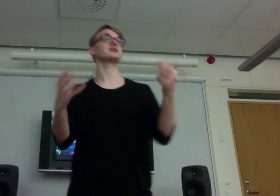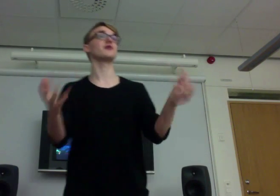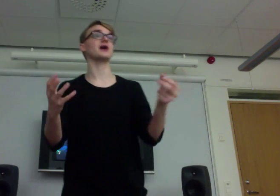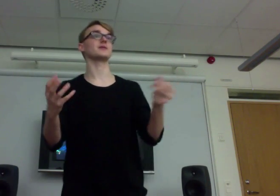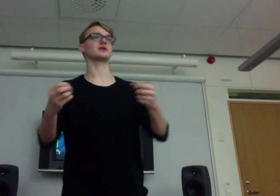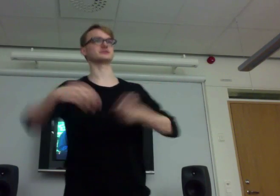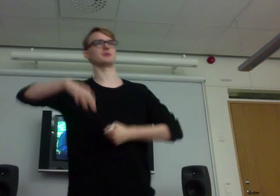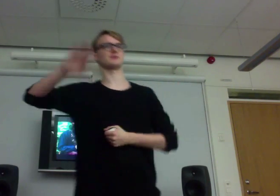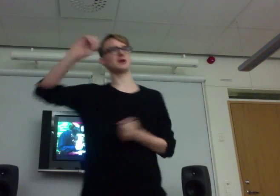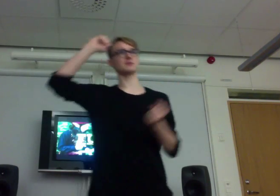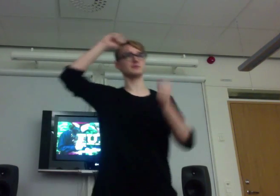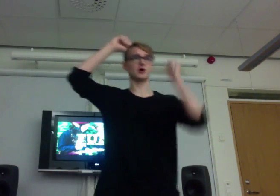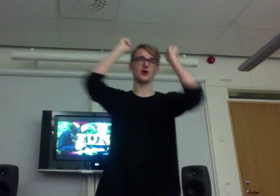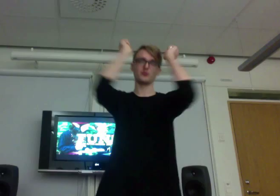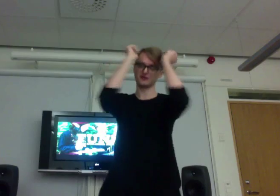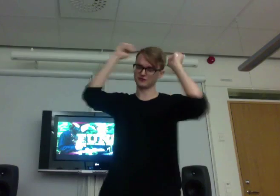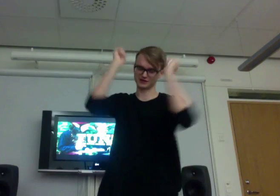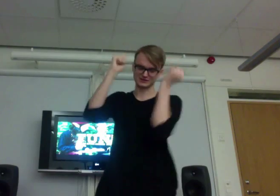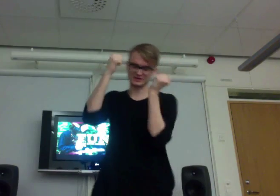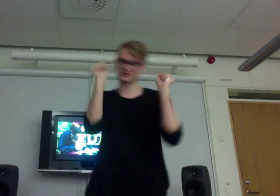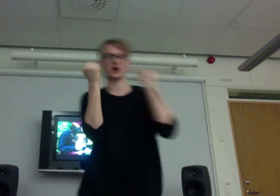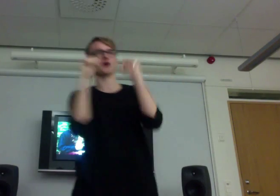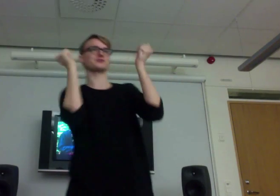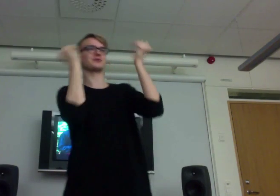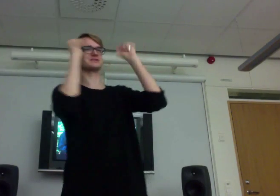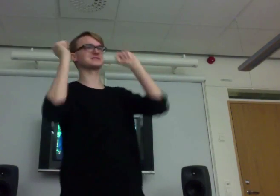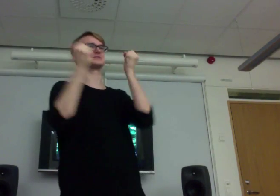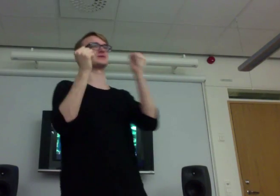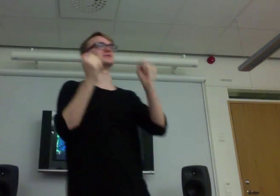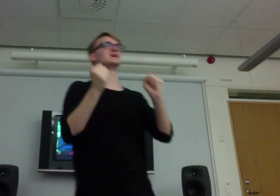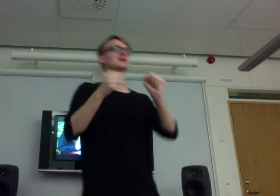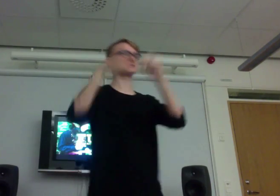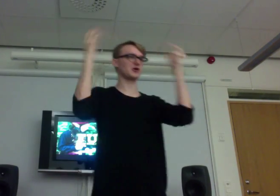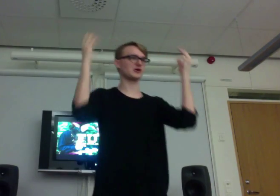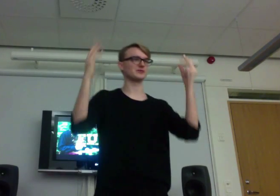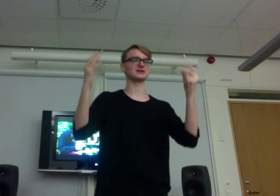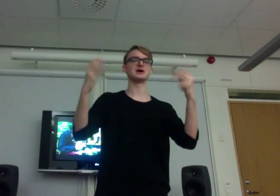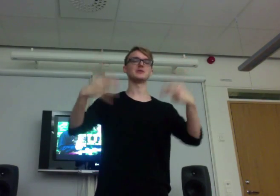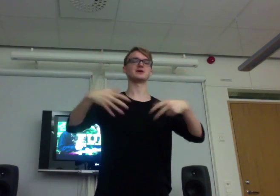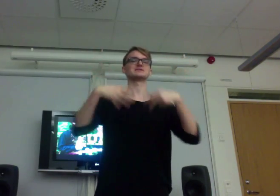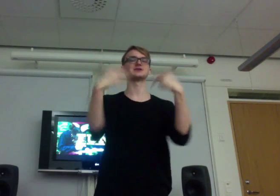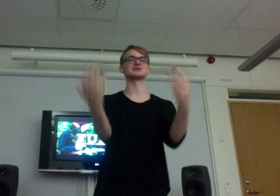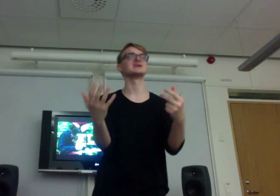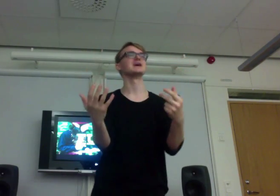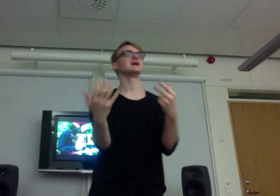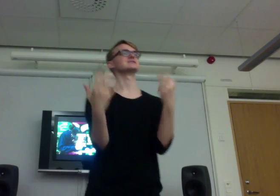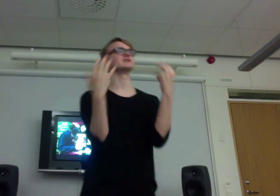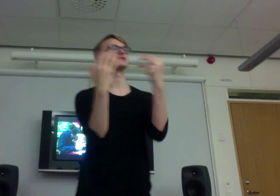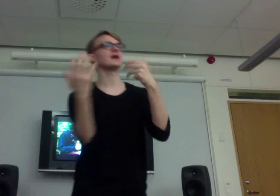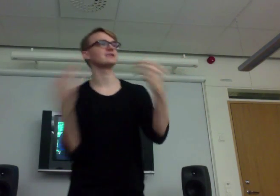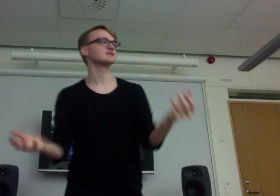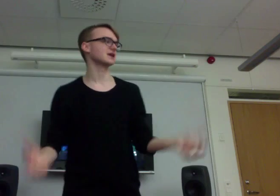cry because, like, maybe, no, my friend gets caught by the demon. It's horrible. But it's not, it's not that intense